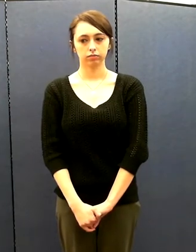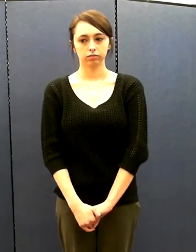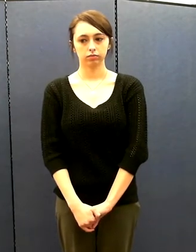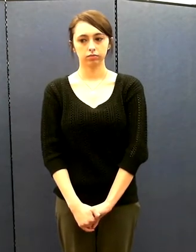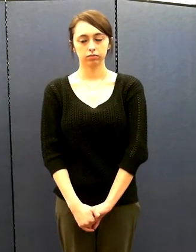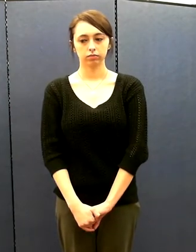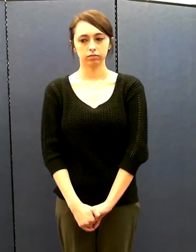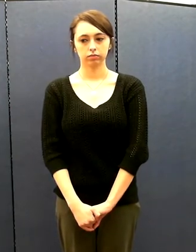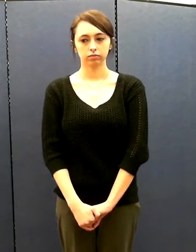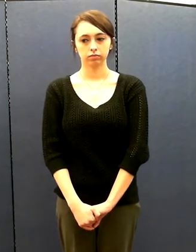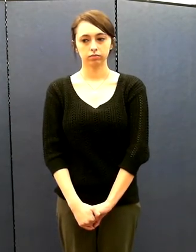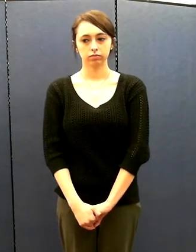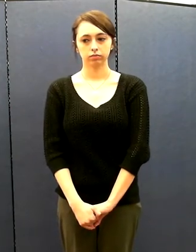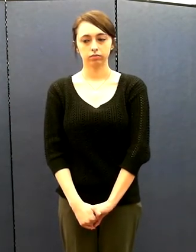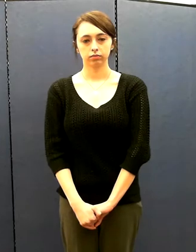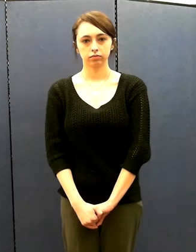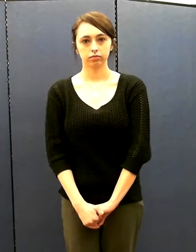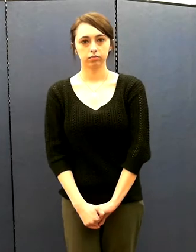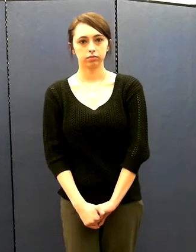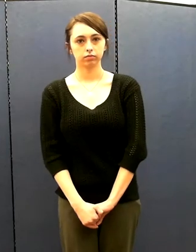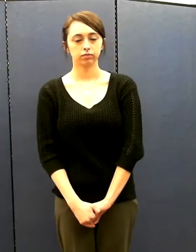basically zero experience.